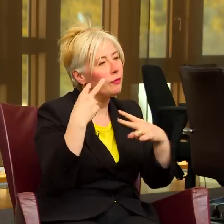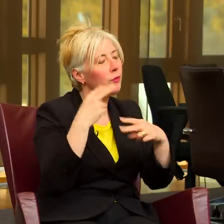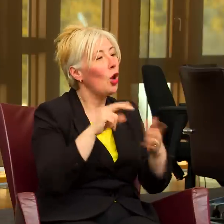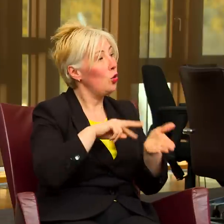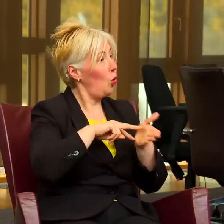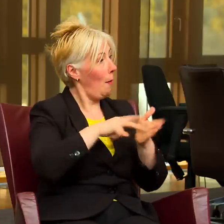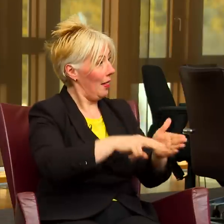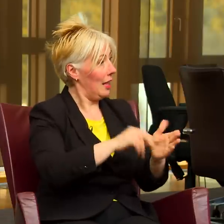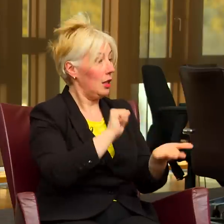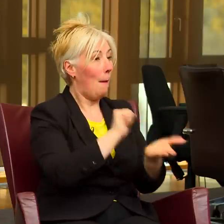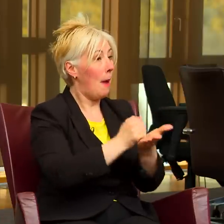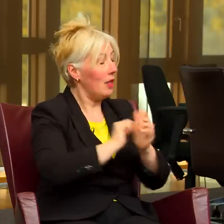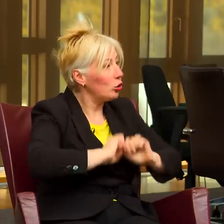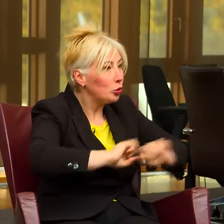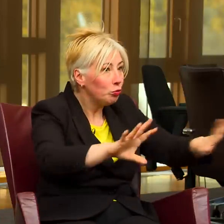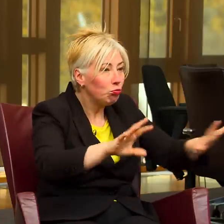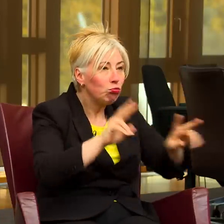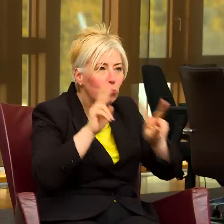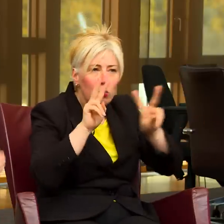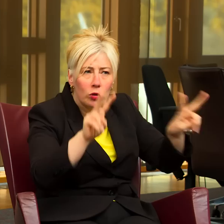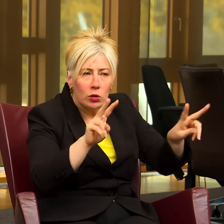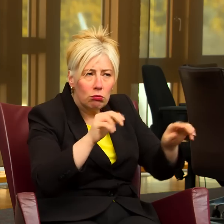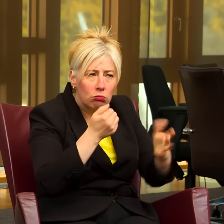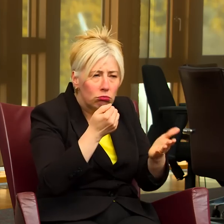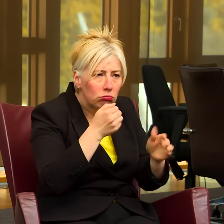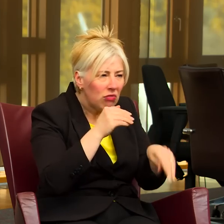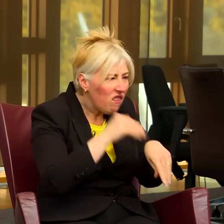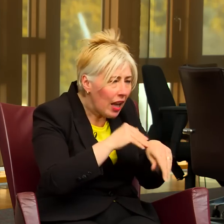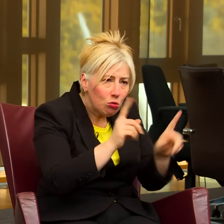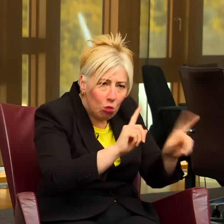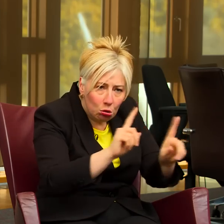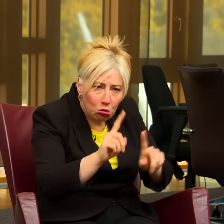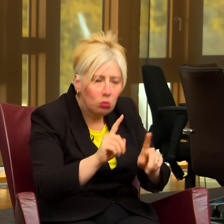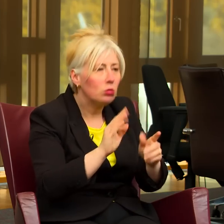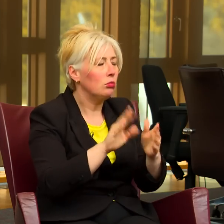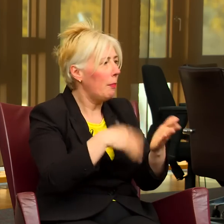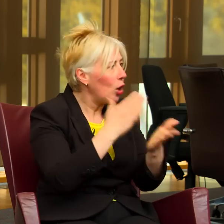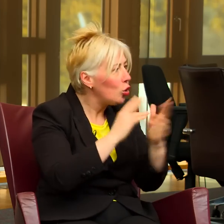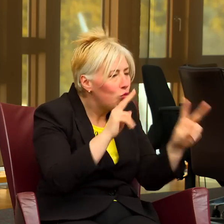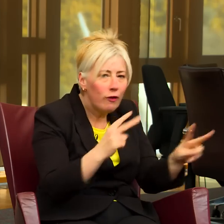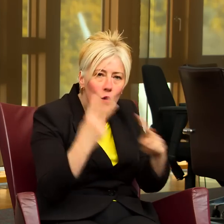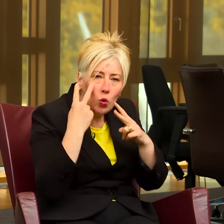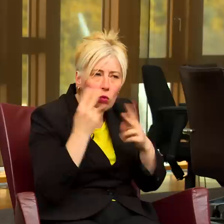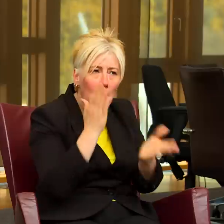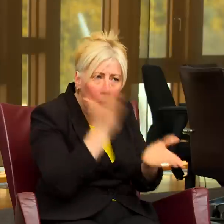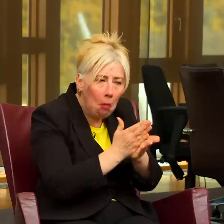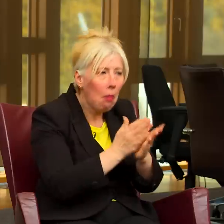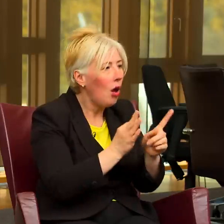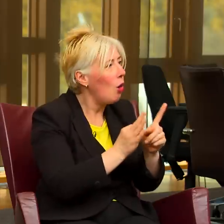we see if they're having an impact and they are properly reviewed to ensure that actual progress is being made in delivering important